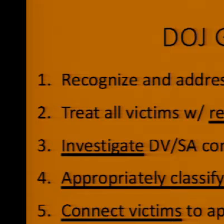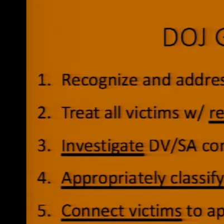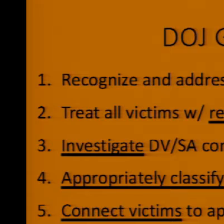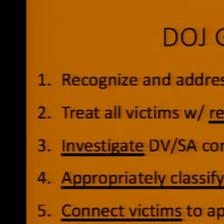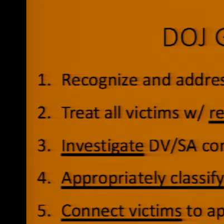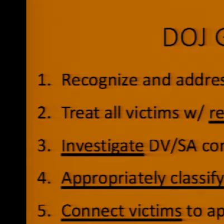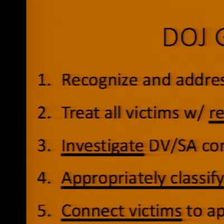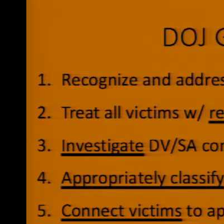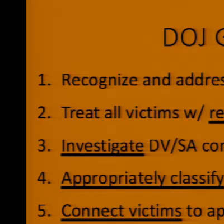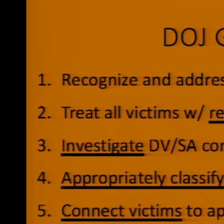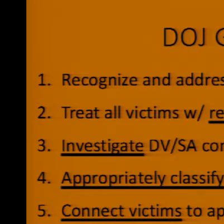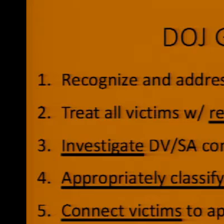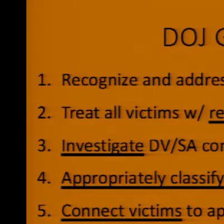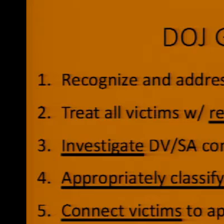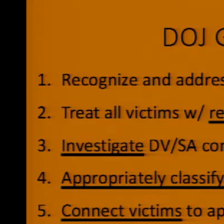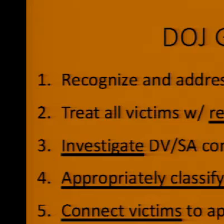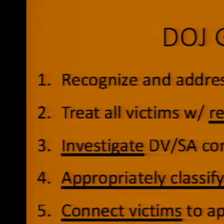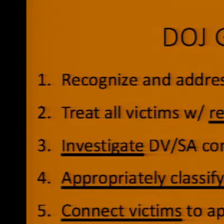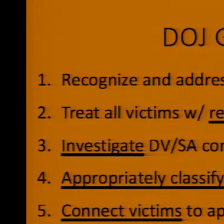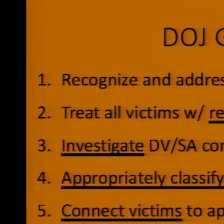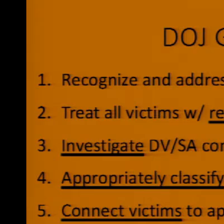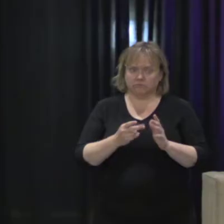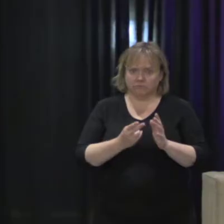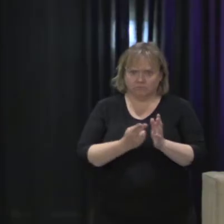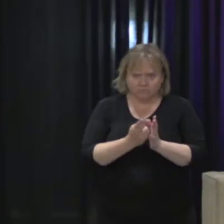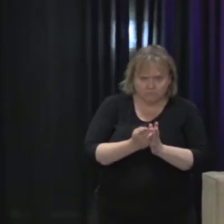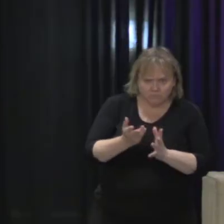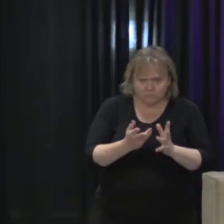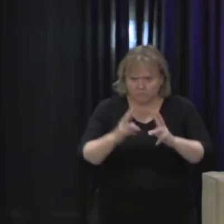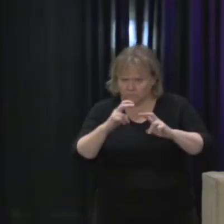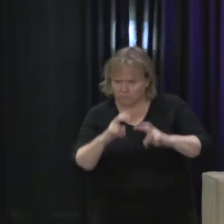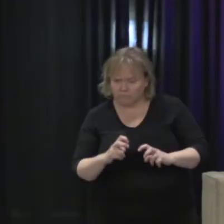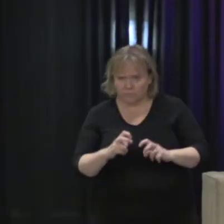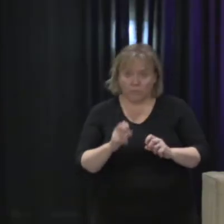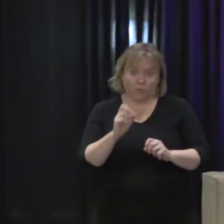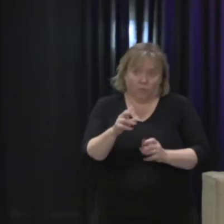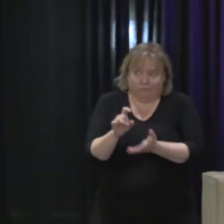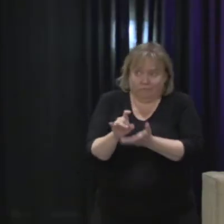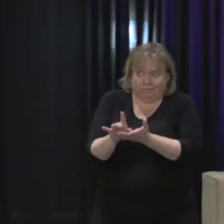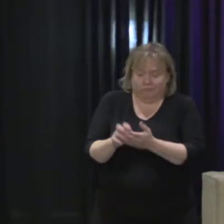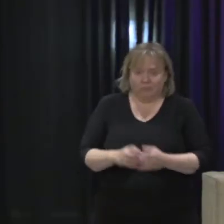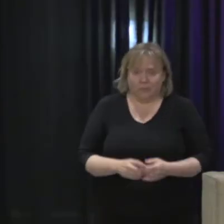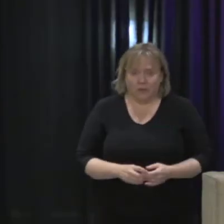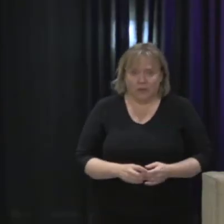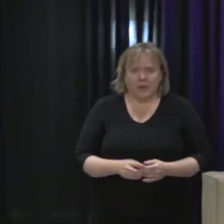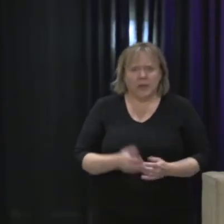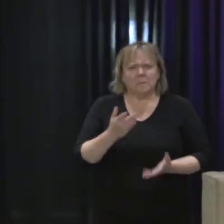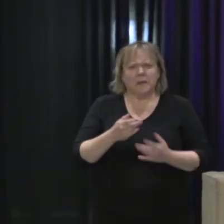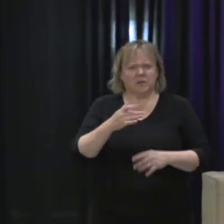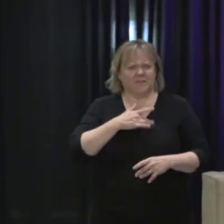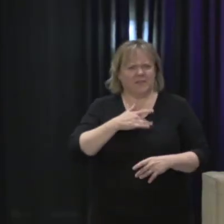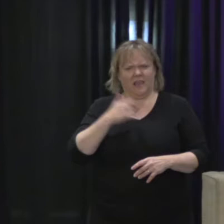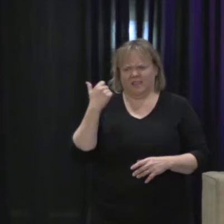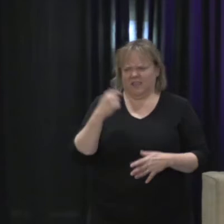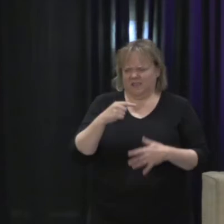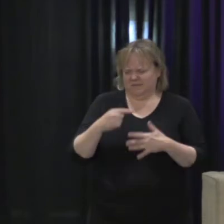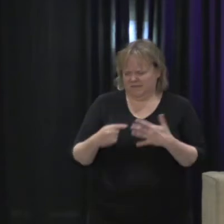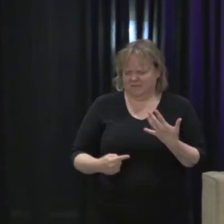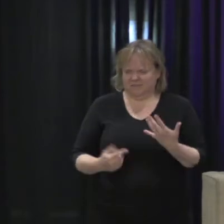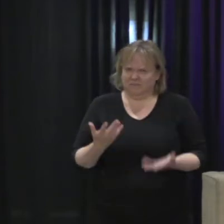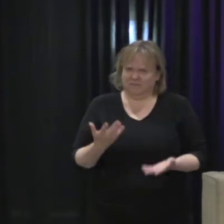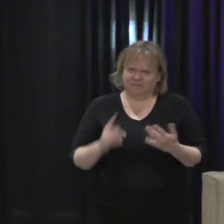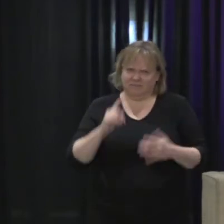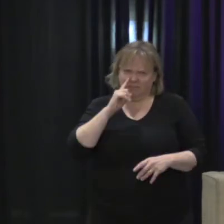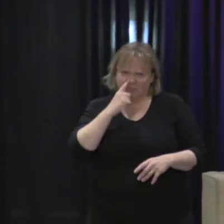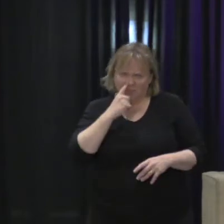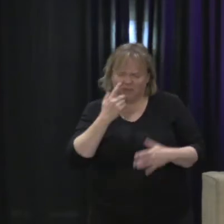and to collect data. These are huge gaps in our work, and they sound kind of dry, but through your workshops and through